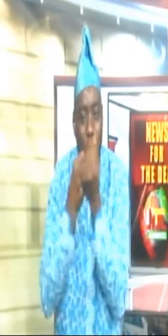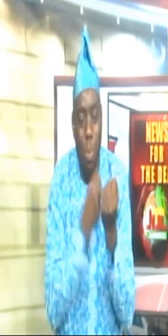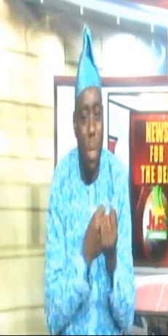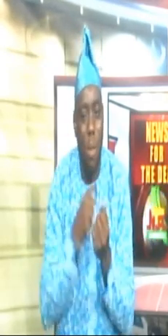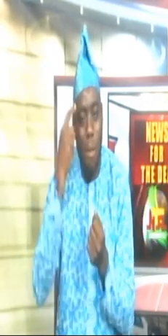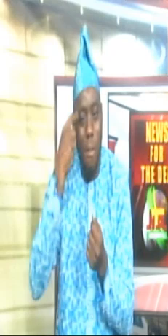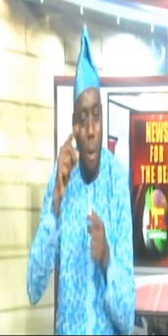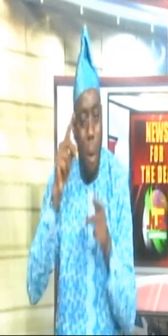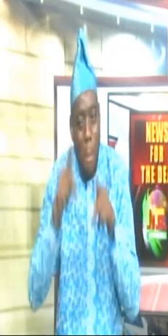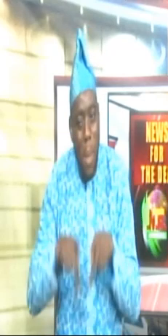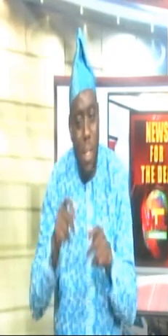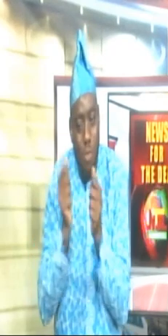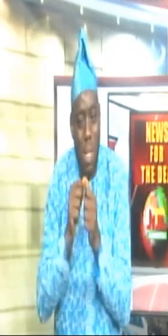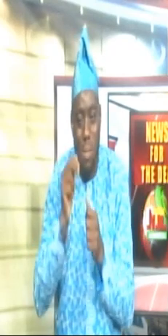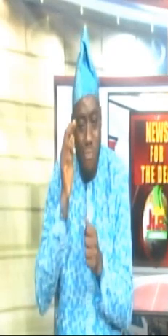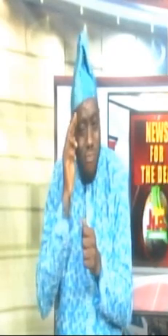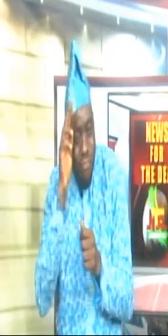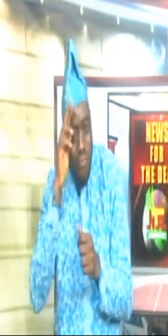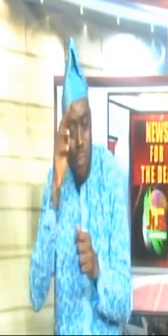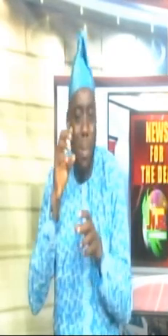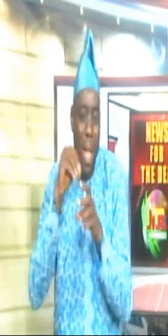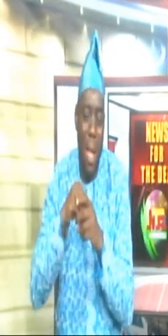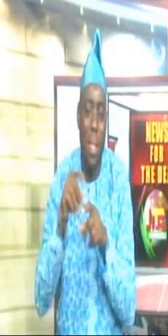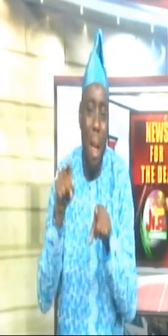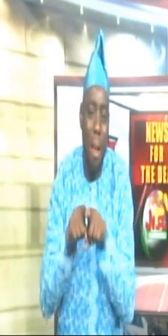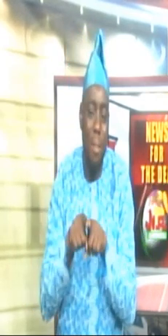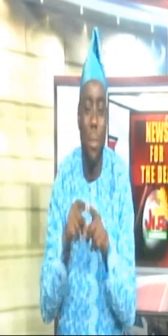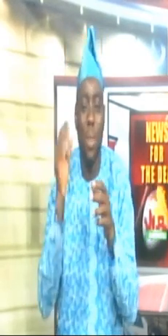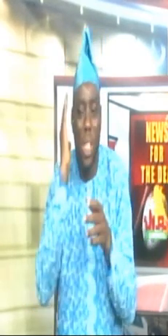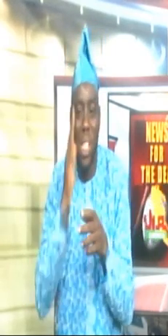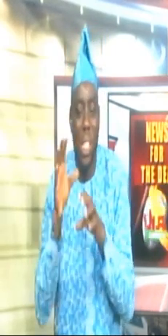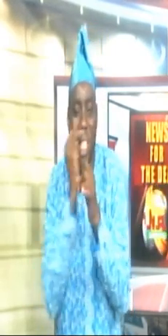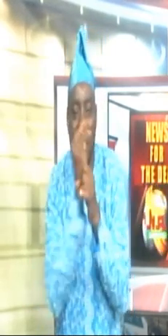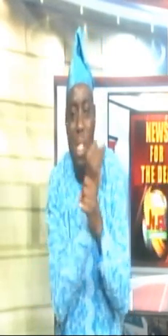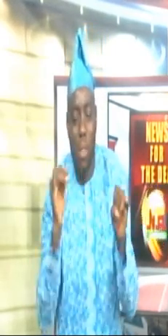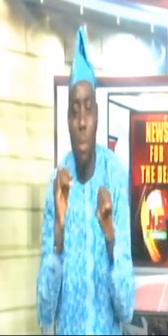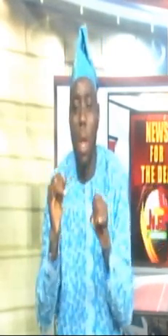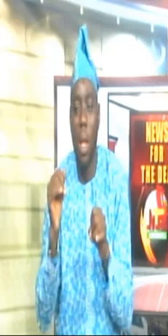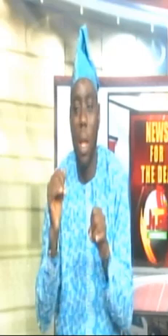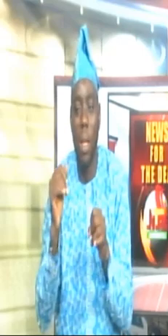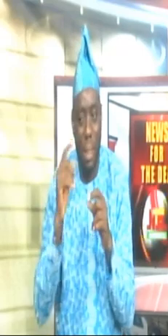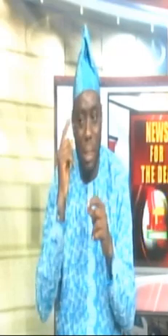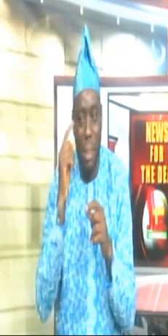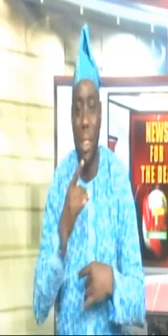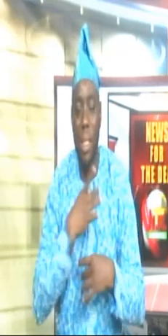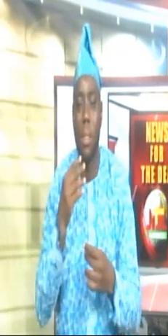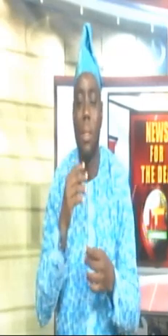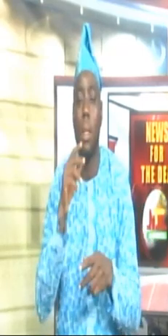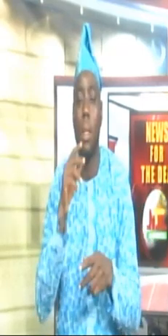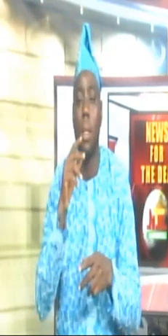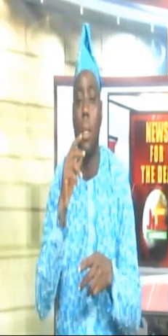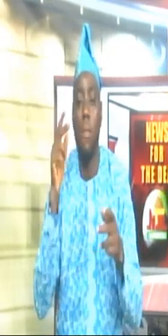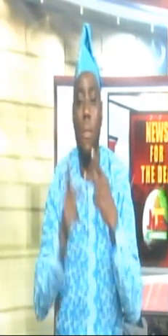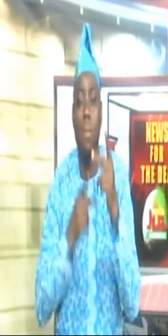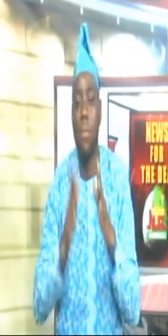persons with this spectrum, from childhood to adults who thrive in their individual interest field. Guests on Good Morning Nigeria